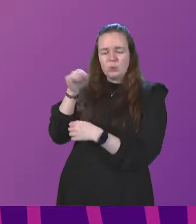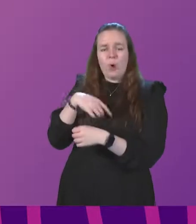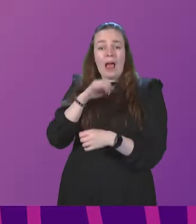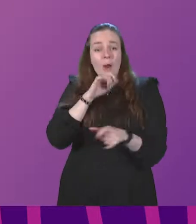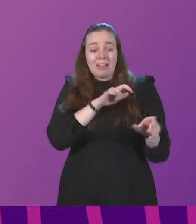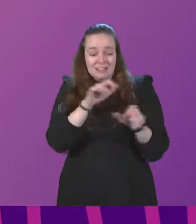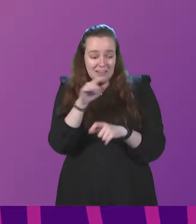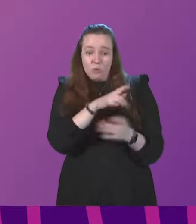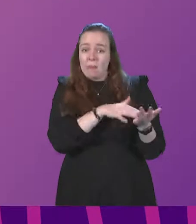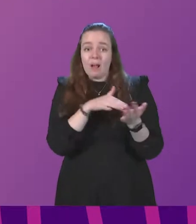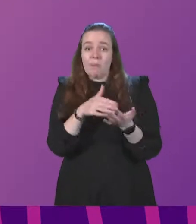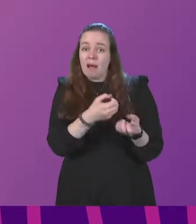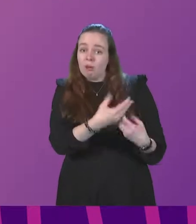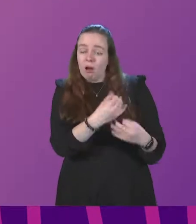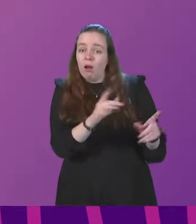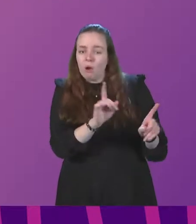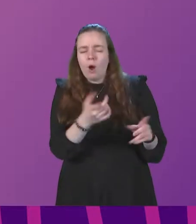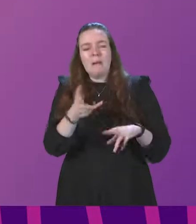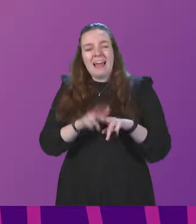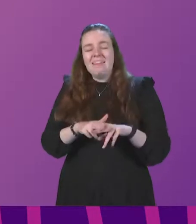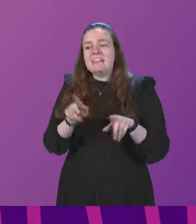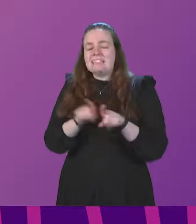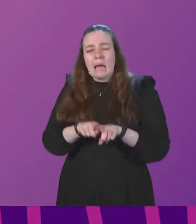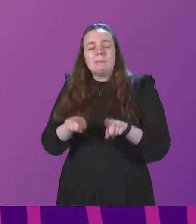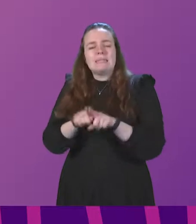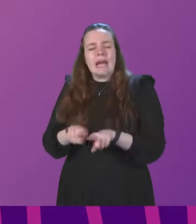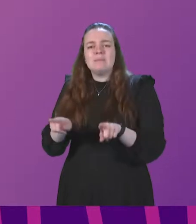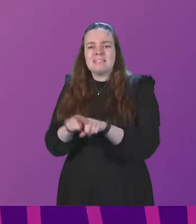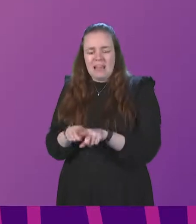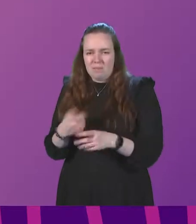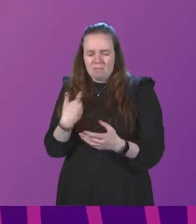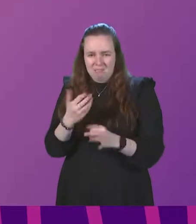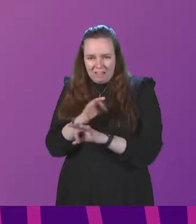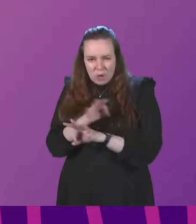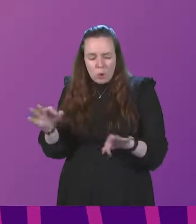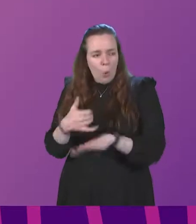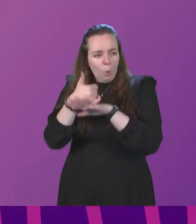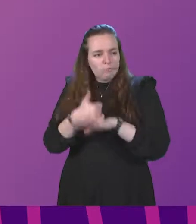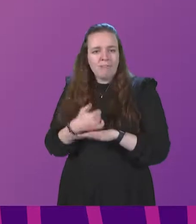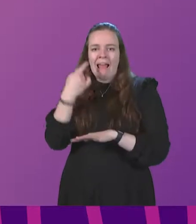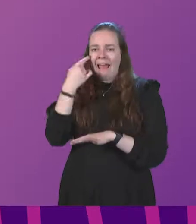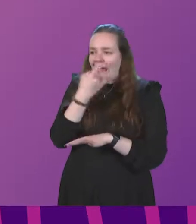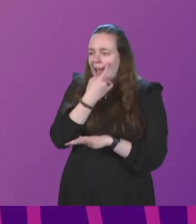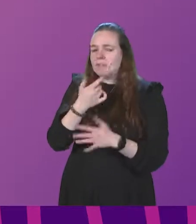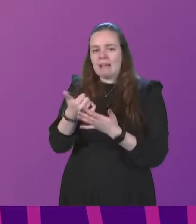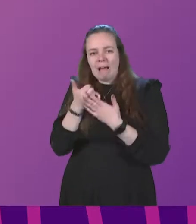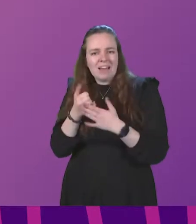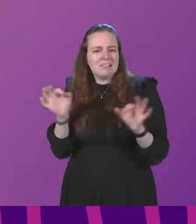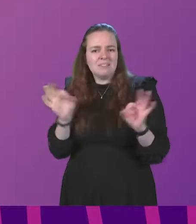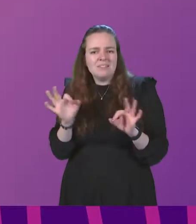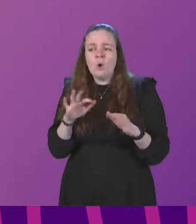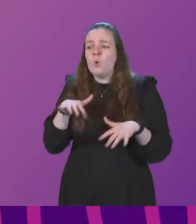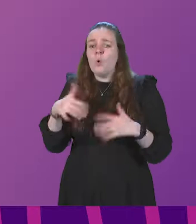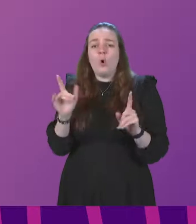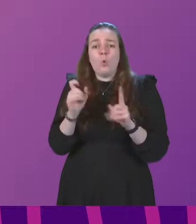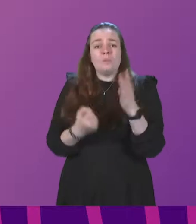Michael Marrow says. But if he continues to go back with the same thing that is not actually has its basis on evidence or advice, or indeed what's happening